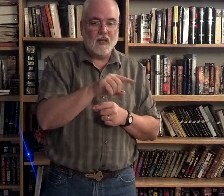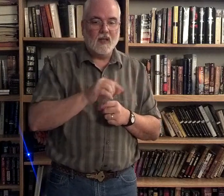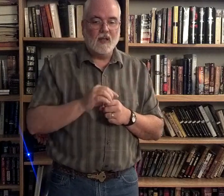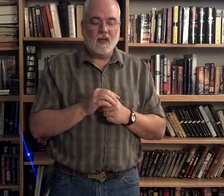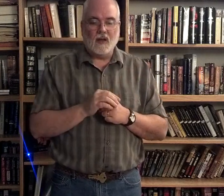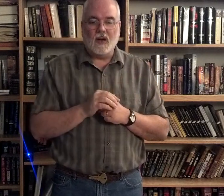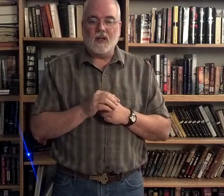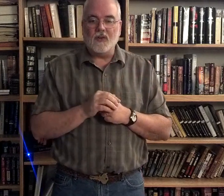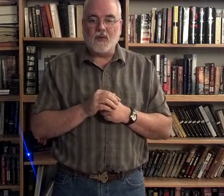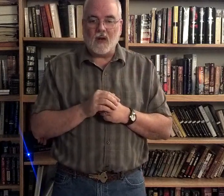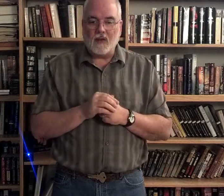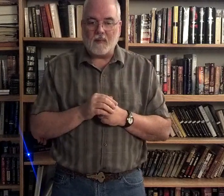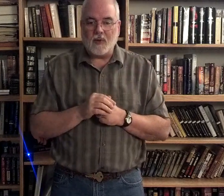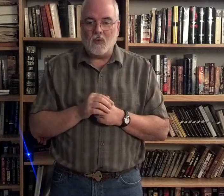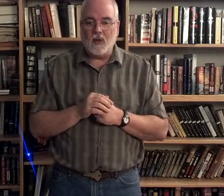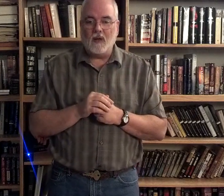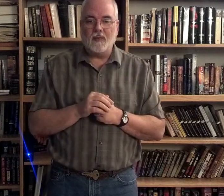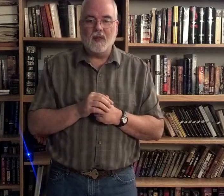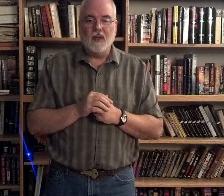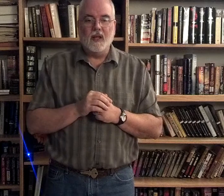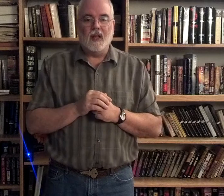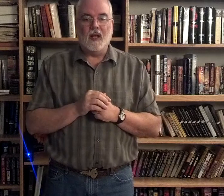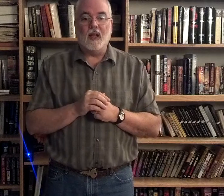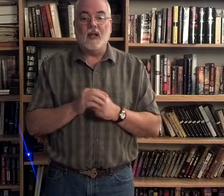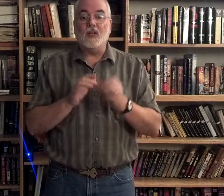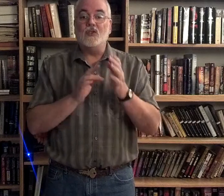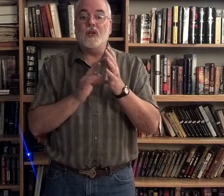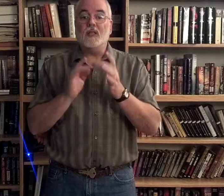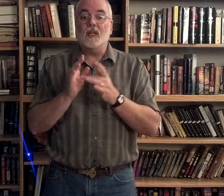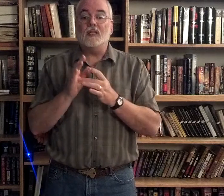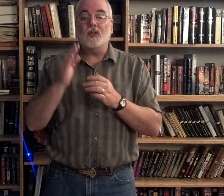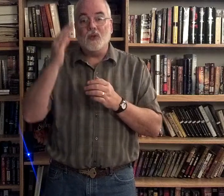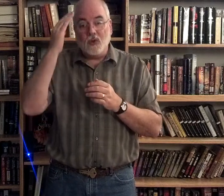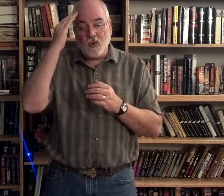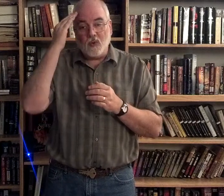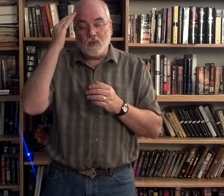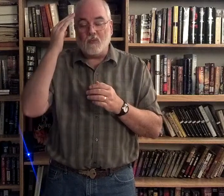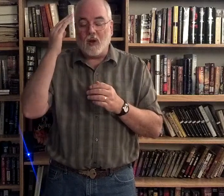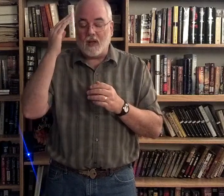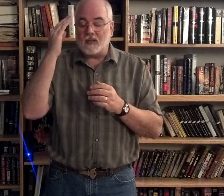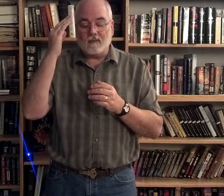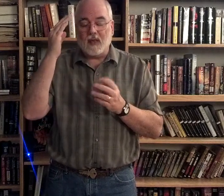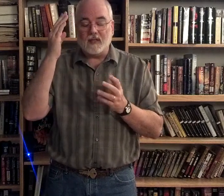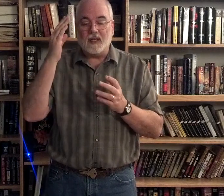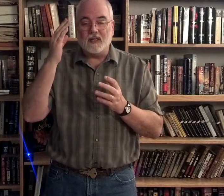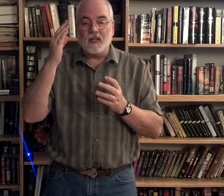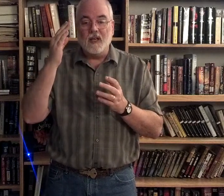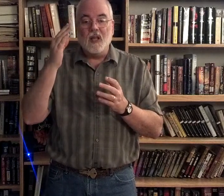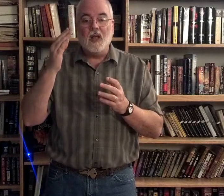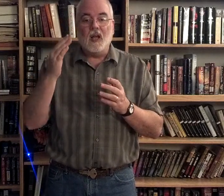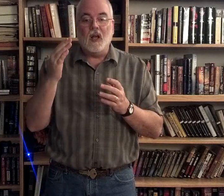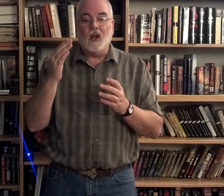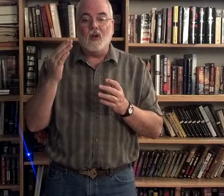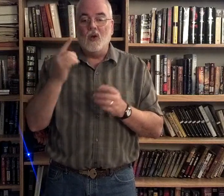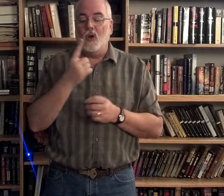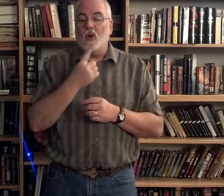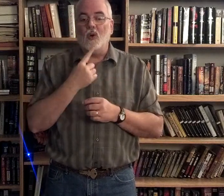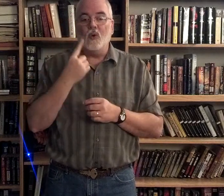All right, did you follow that pretty well? Jesus knew, well, that's easy, who